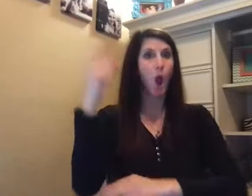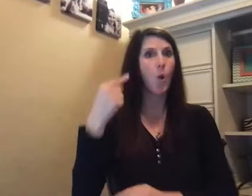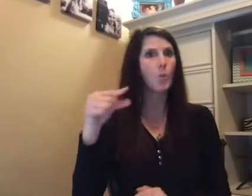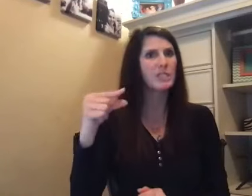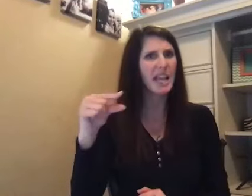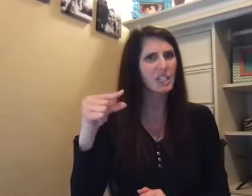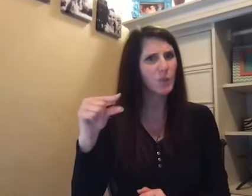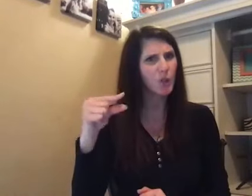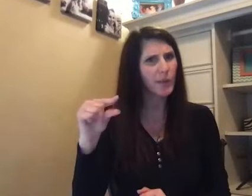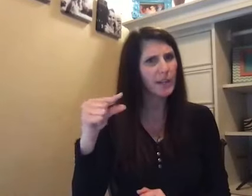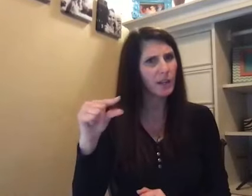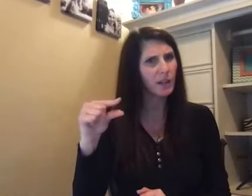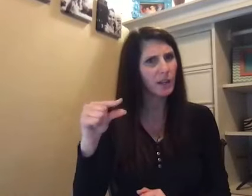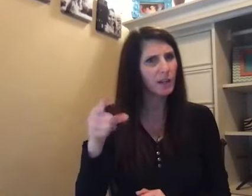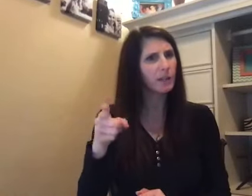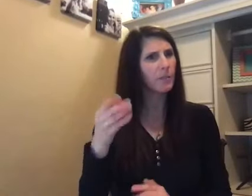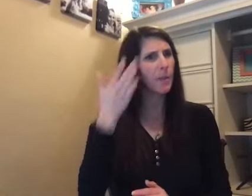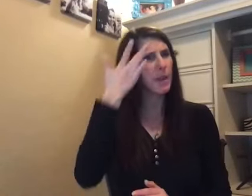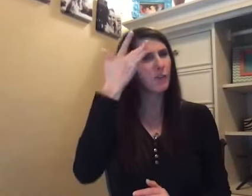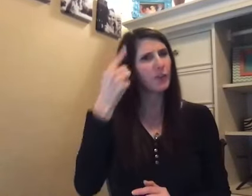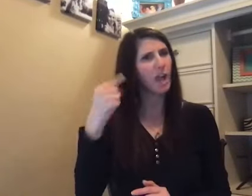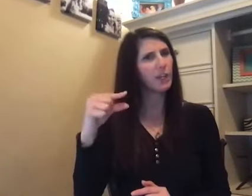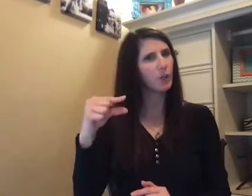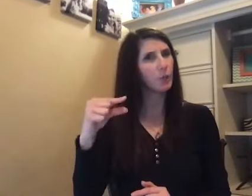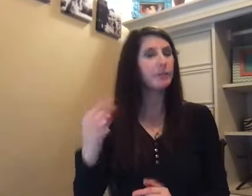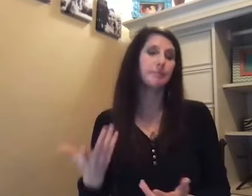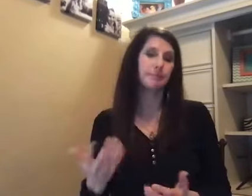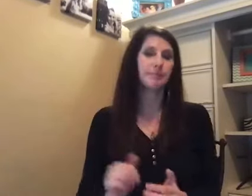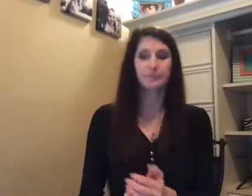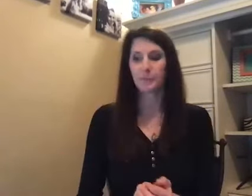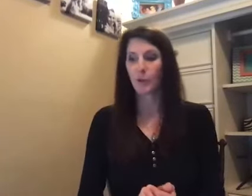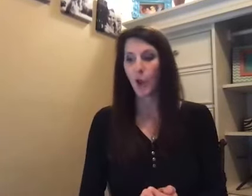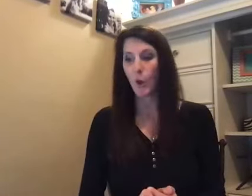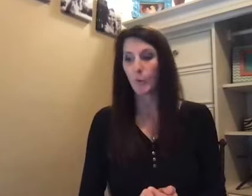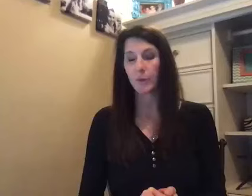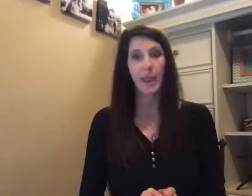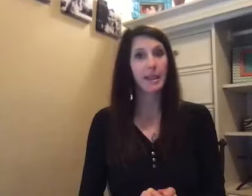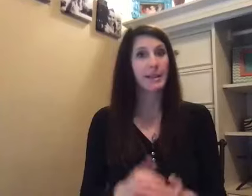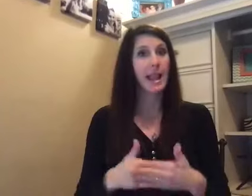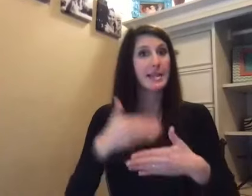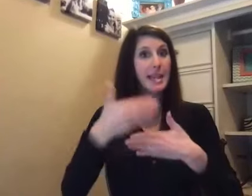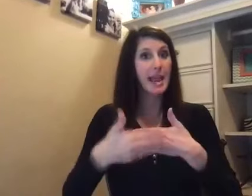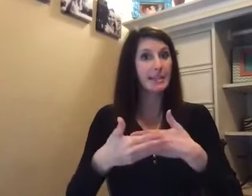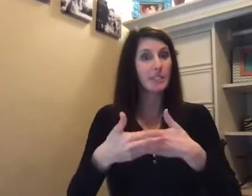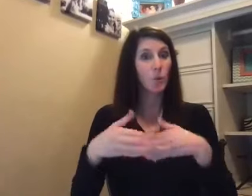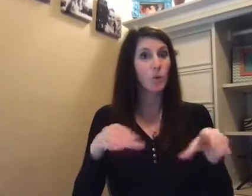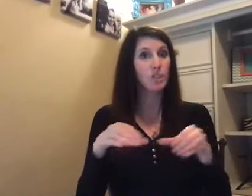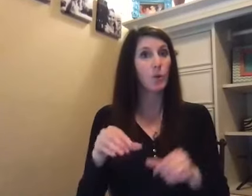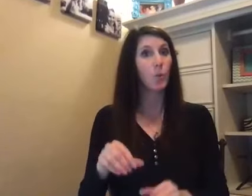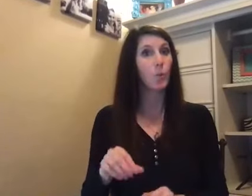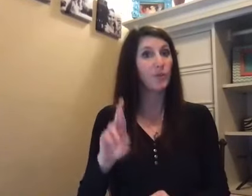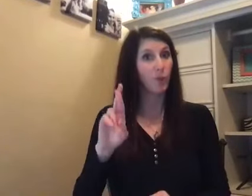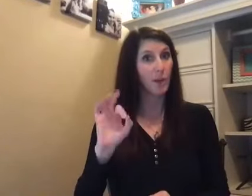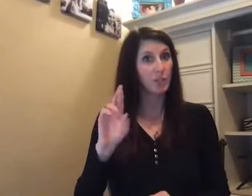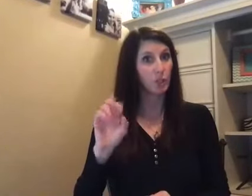Oh. See I do cream. Maybe I forgot cream. Okay. Okay. Next. We can do a quick question.